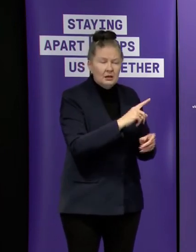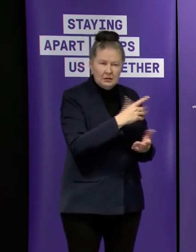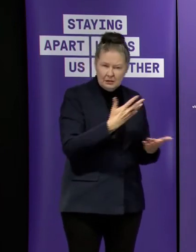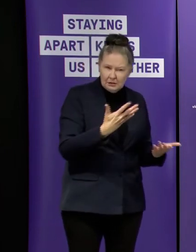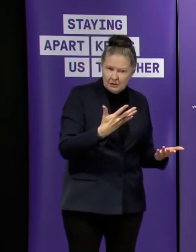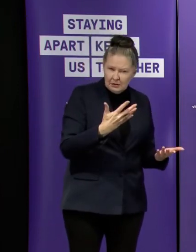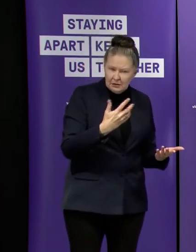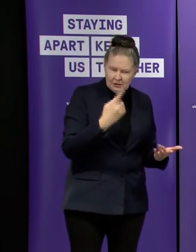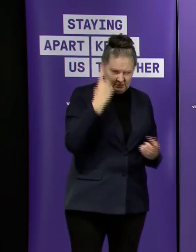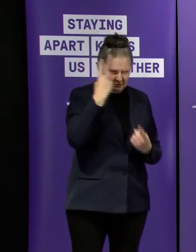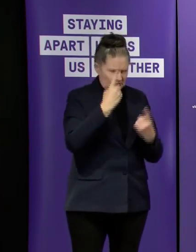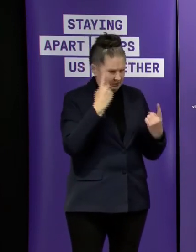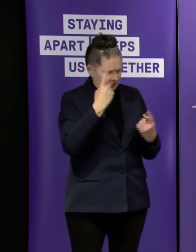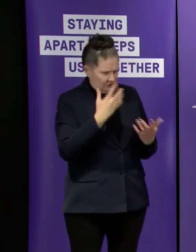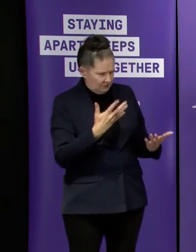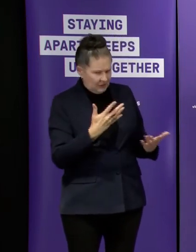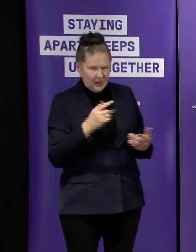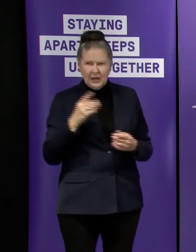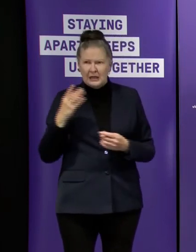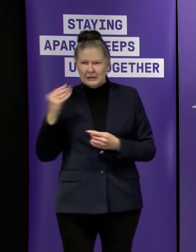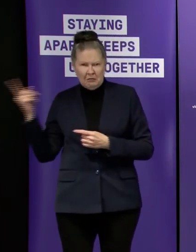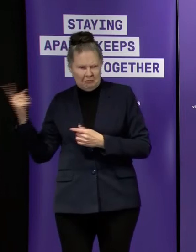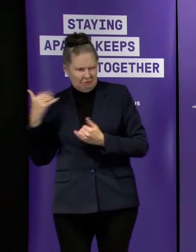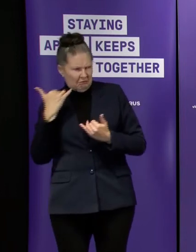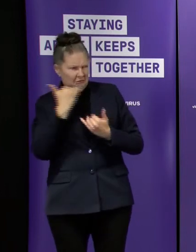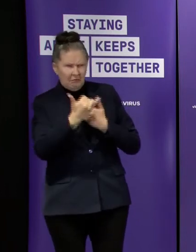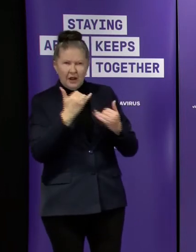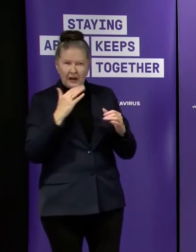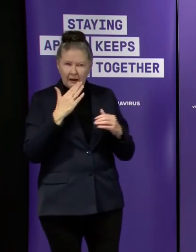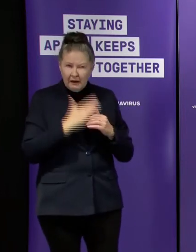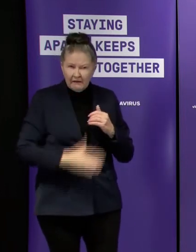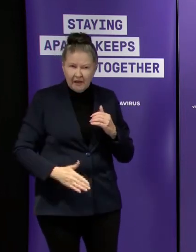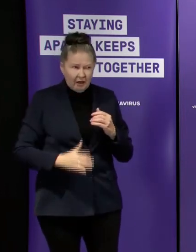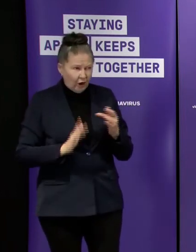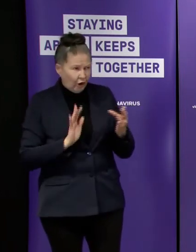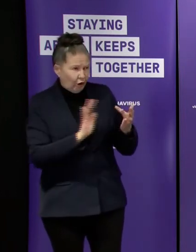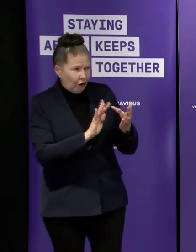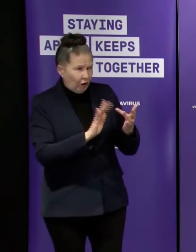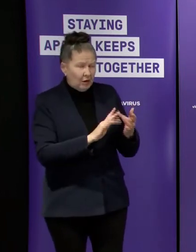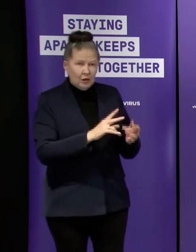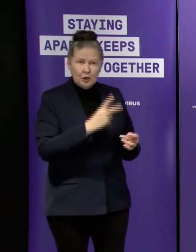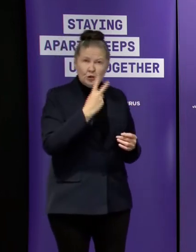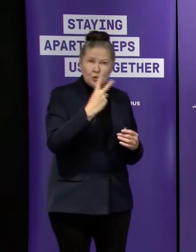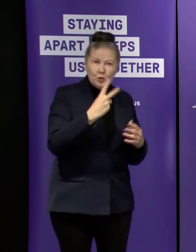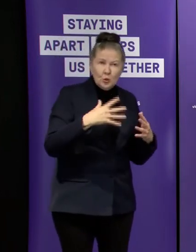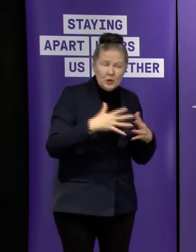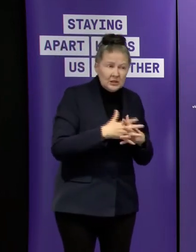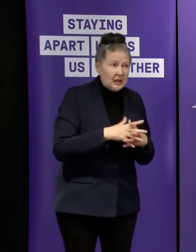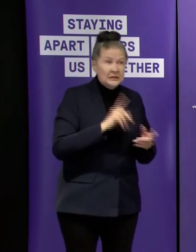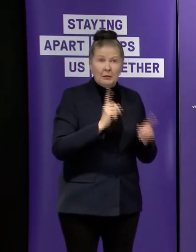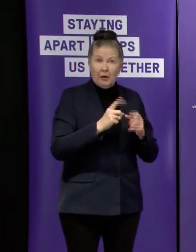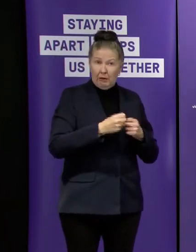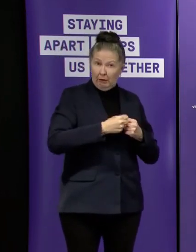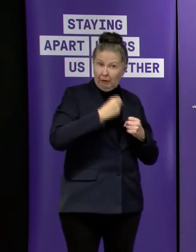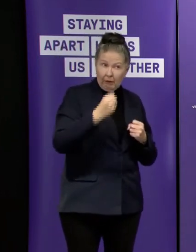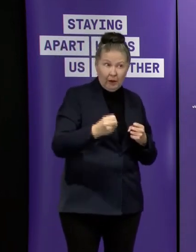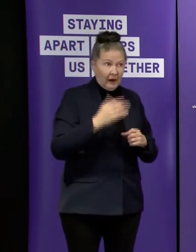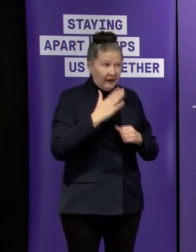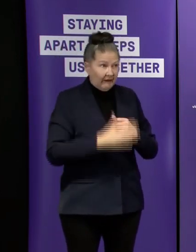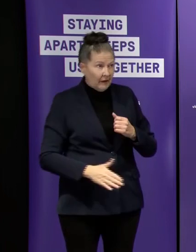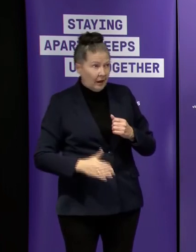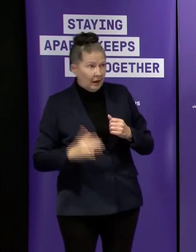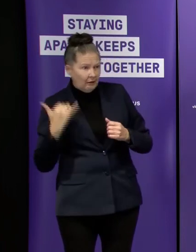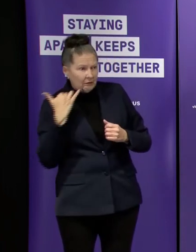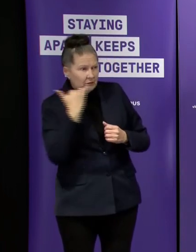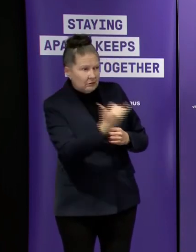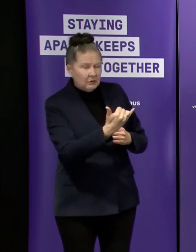we've heard of contacts not being contacted until you know two two weeks and in some cases in this case four weeks after the incident i'm